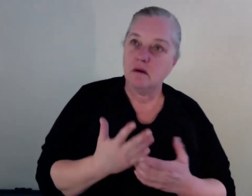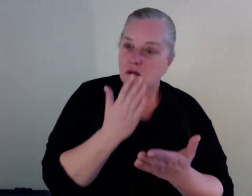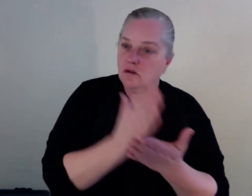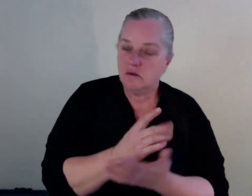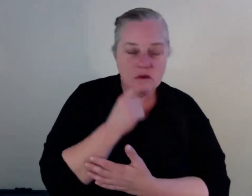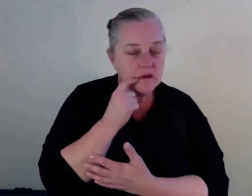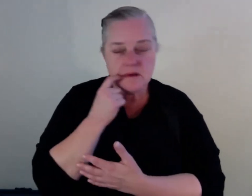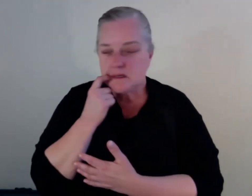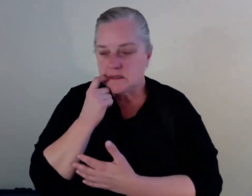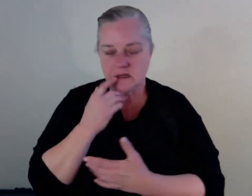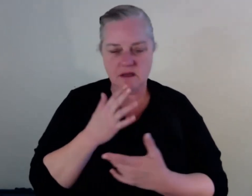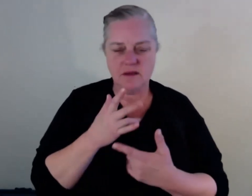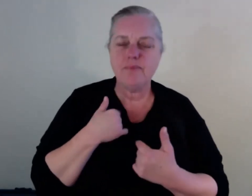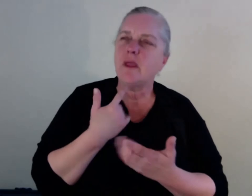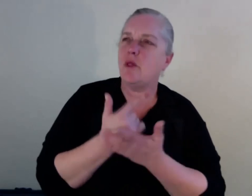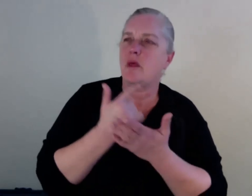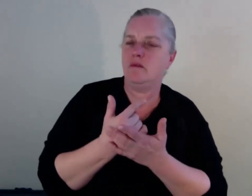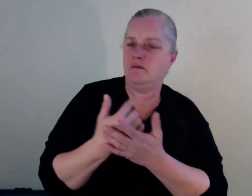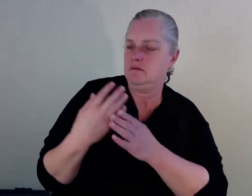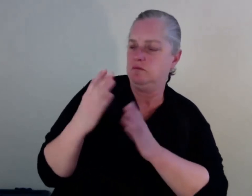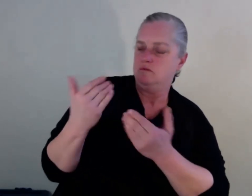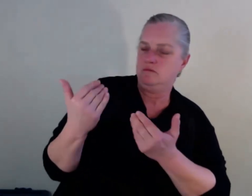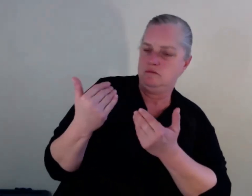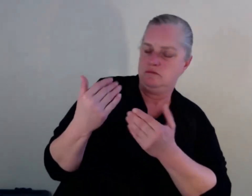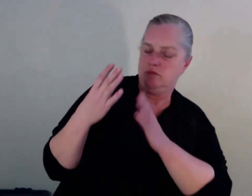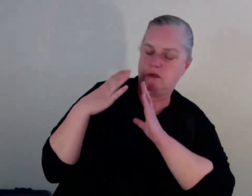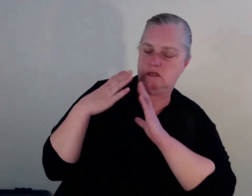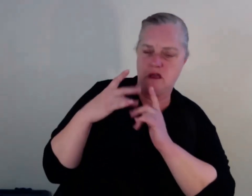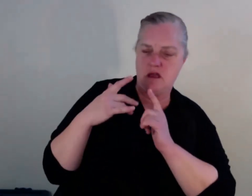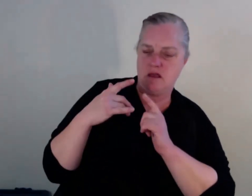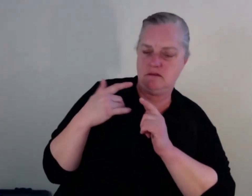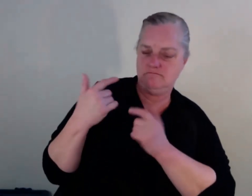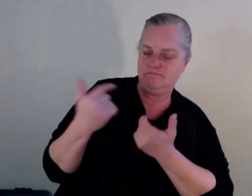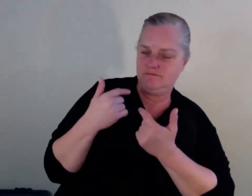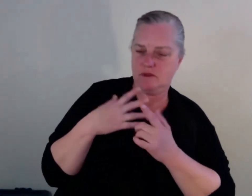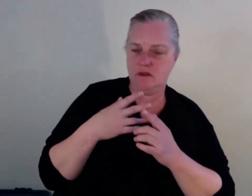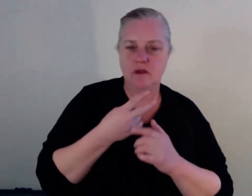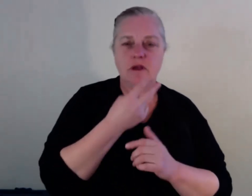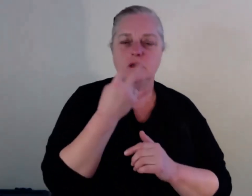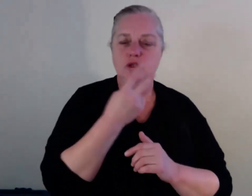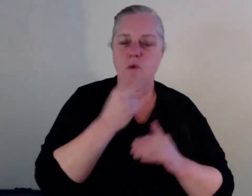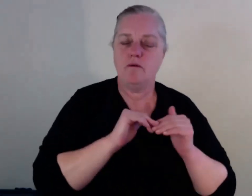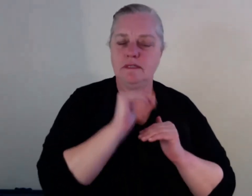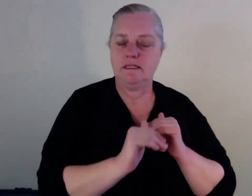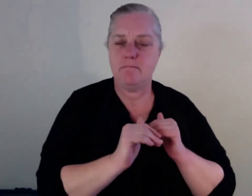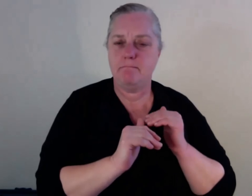with kind of the trauma that might create a substance misuse and that there doesn't always seem to be, in terms of therapeutic